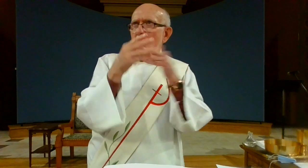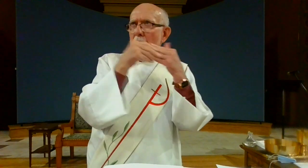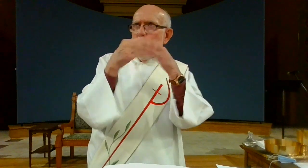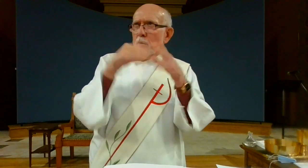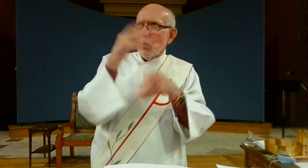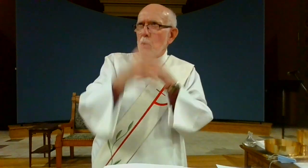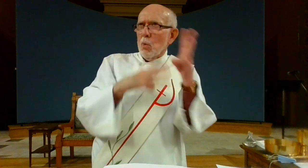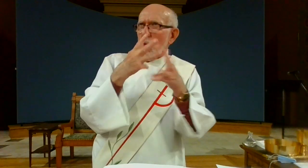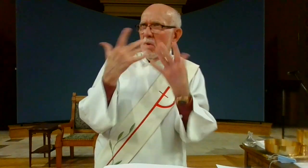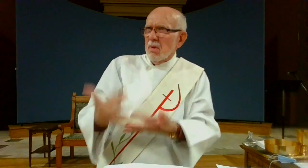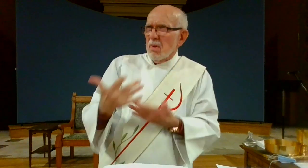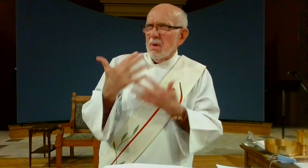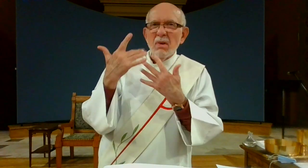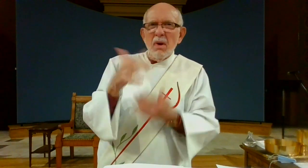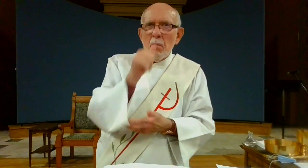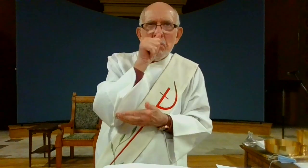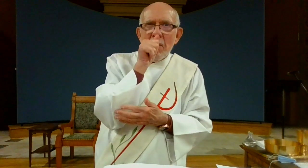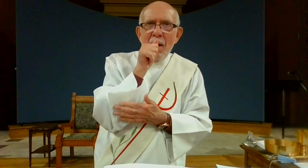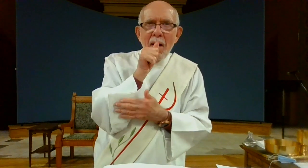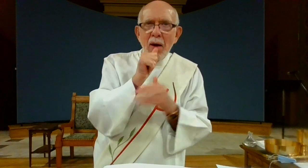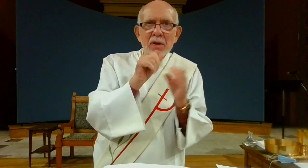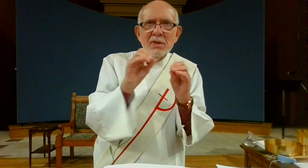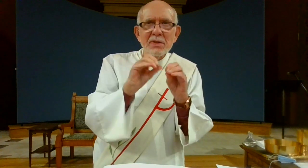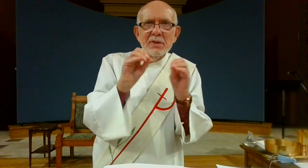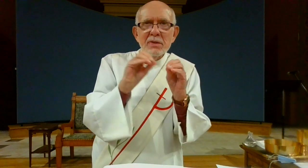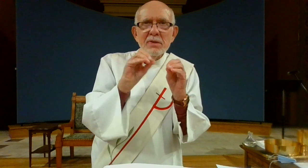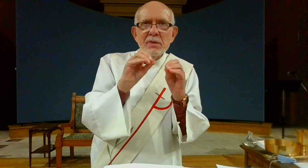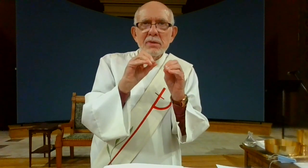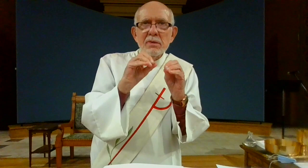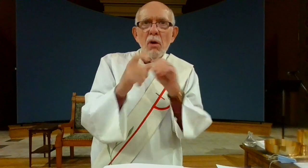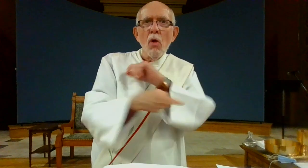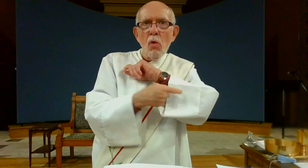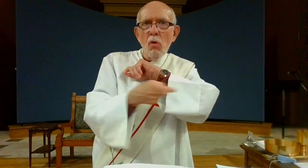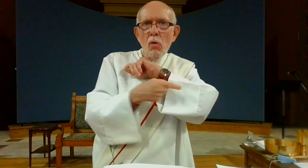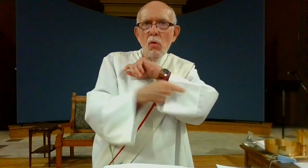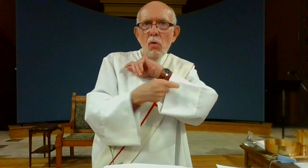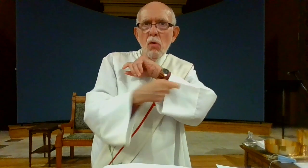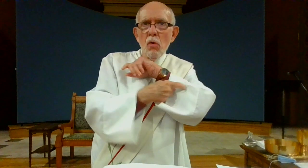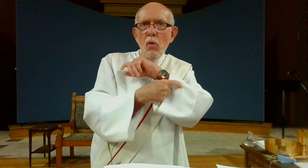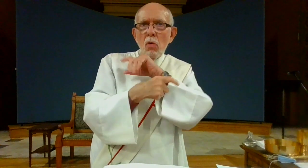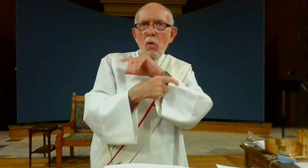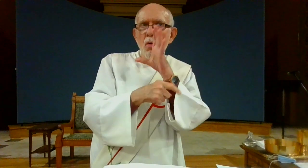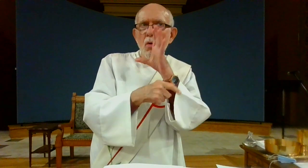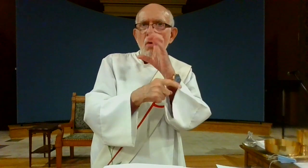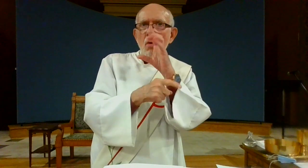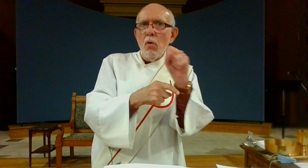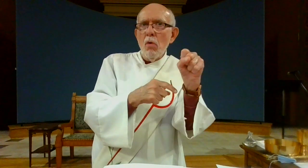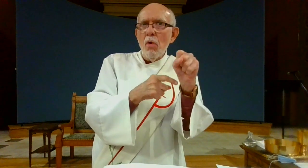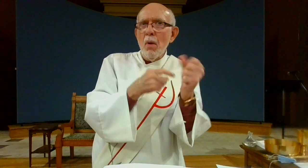take over and become a ruler of the world but he couldn't wait Temptation overtook it